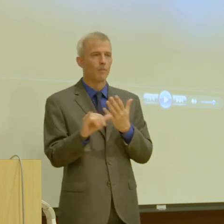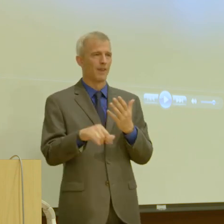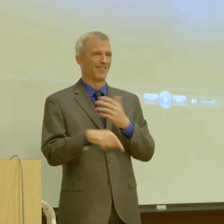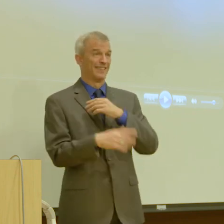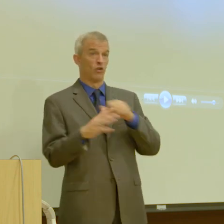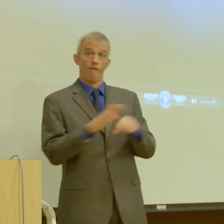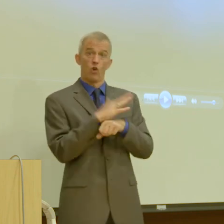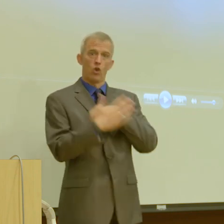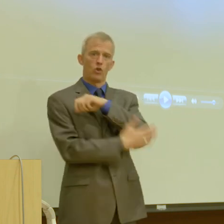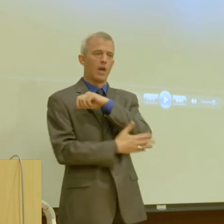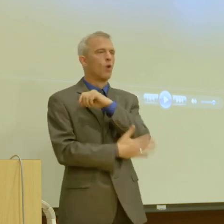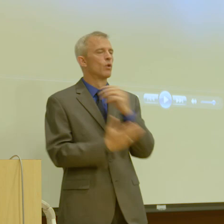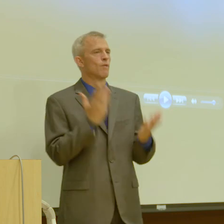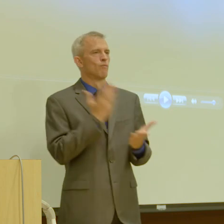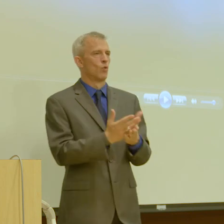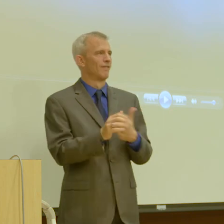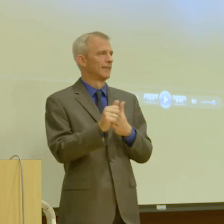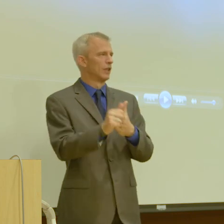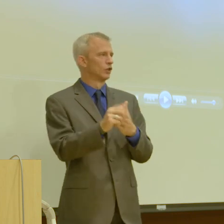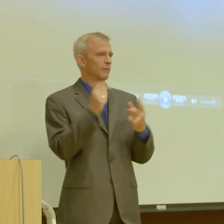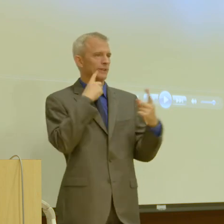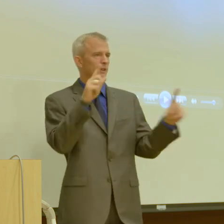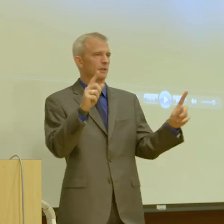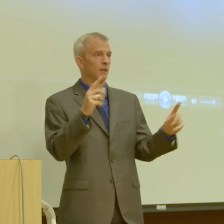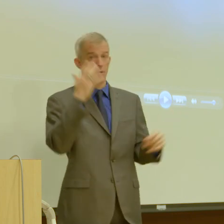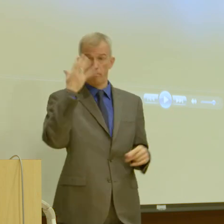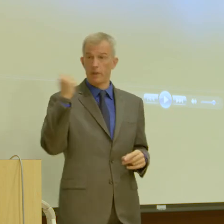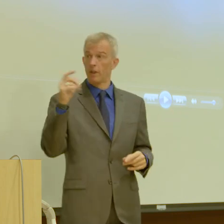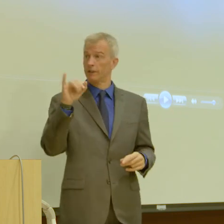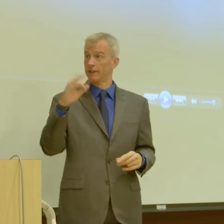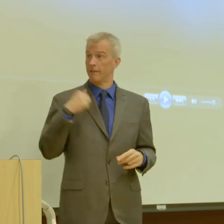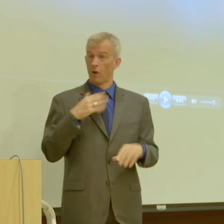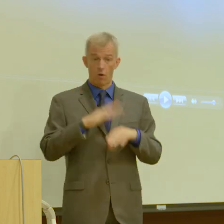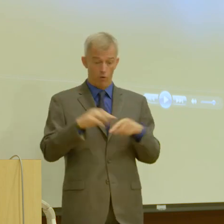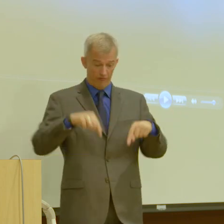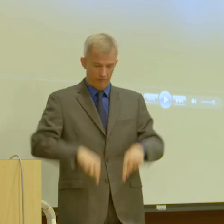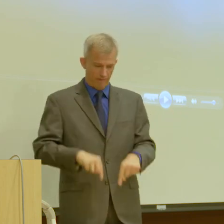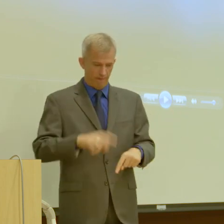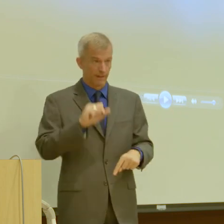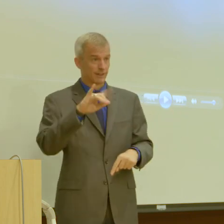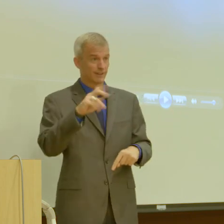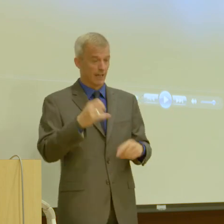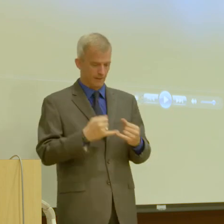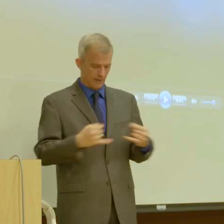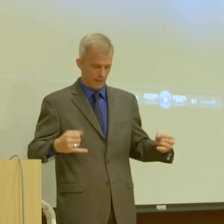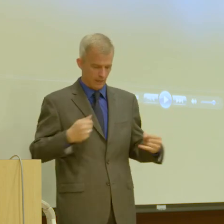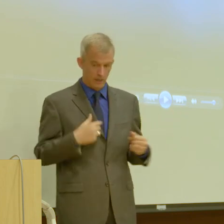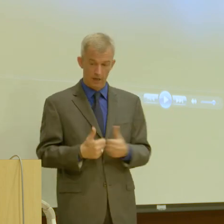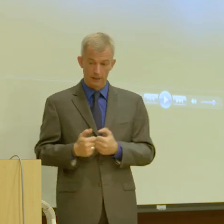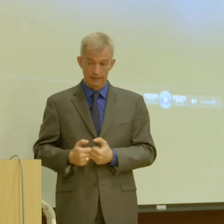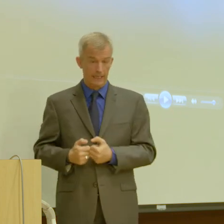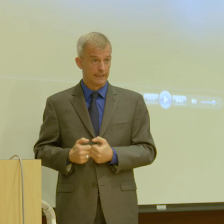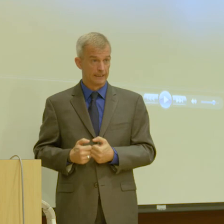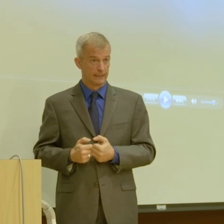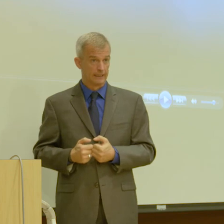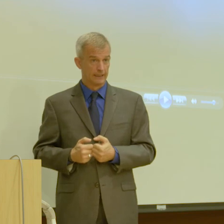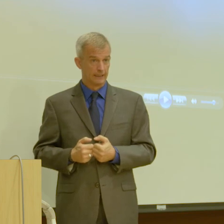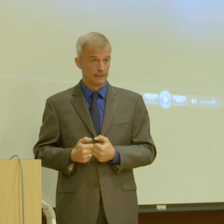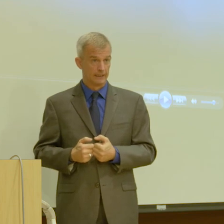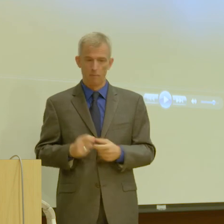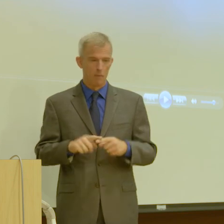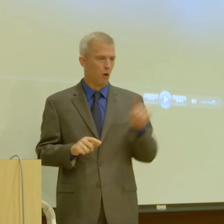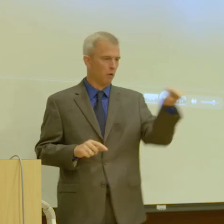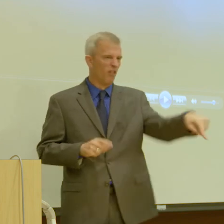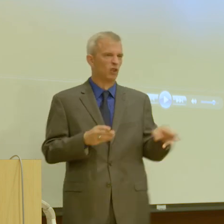leadership and success, because who wants to be in an area where if I'm on this side of the line, I can text on this side of the street, I